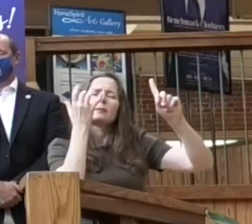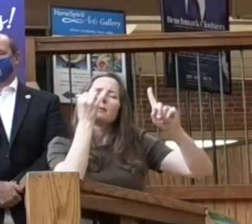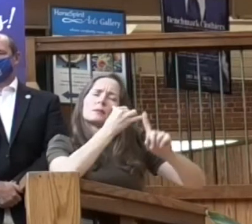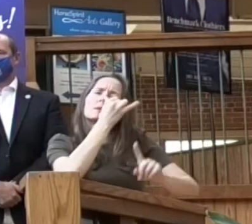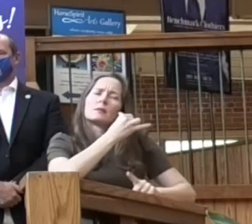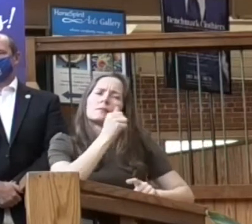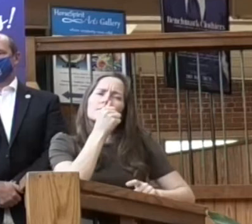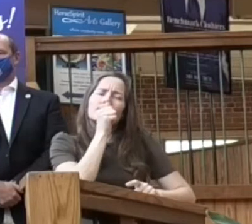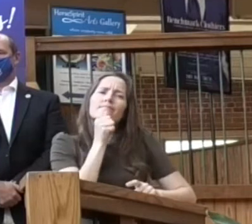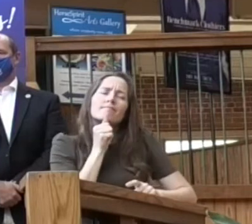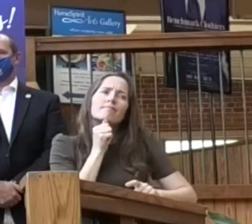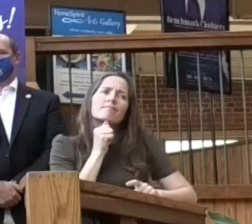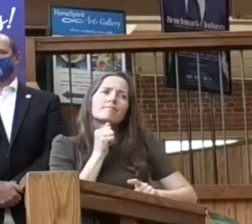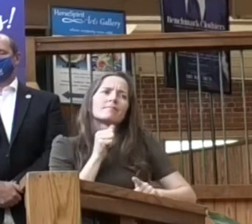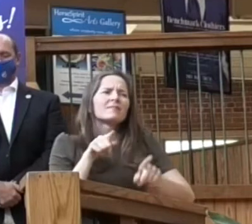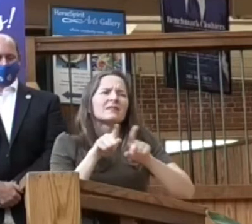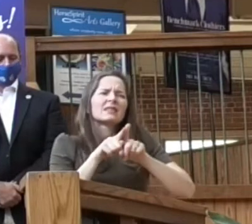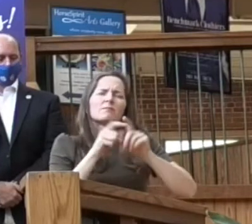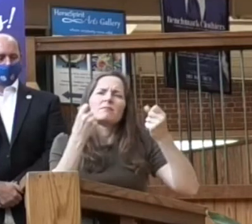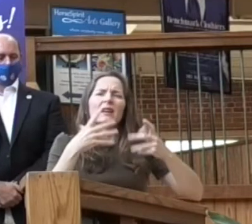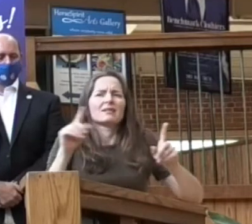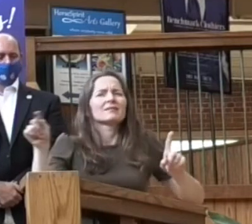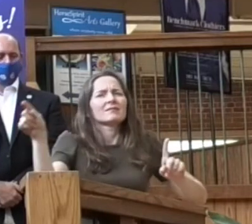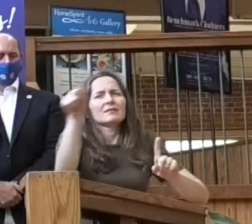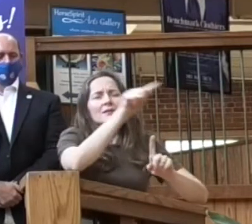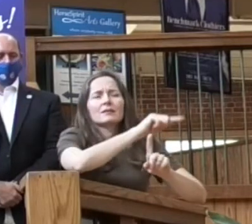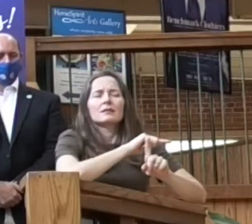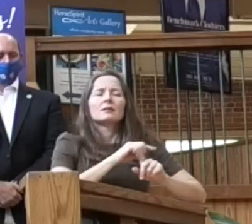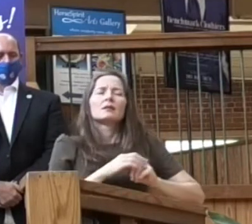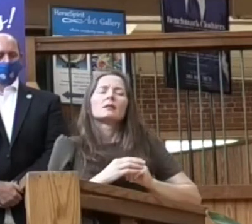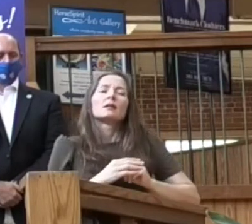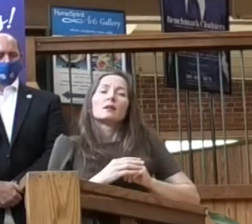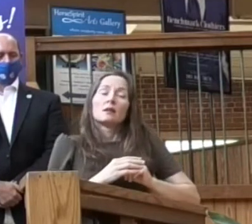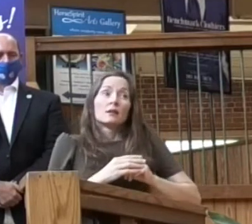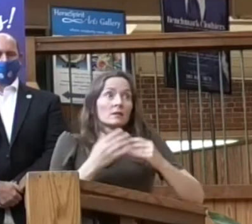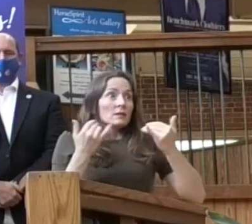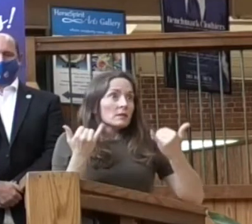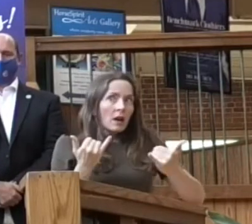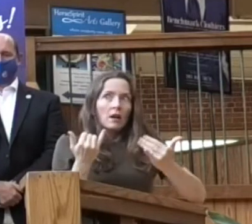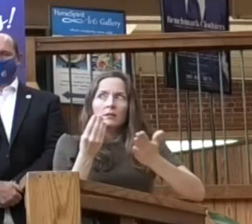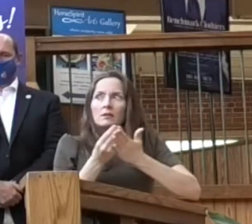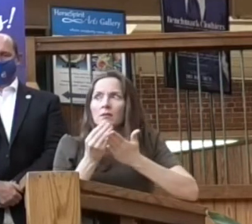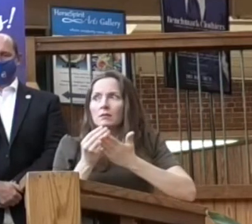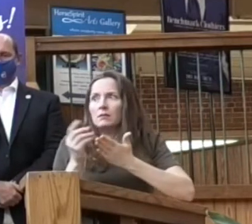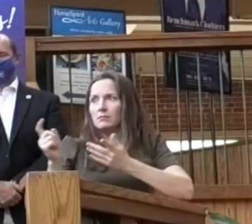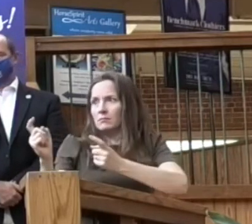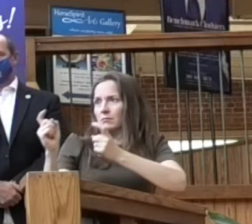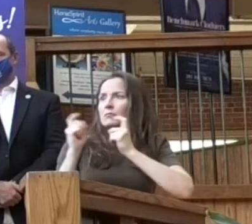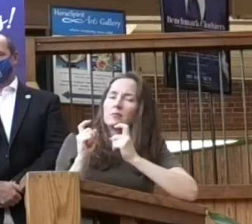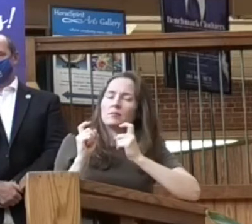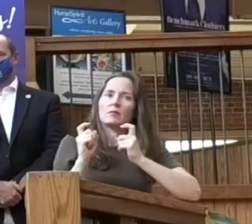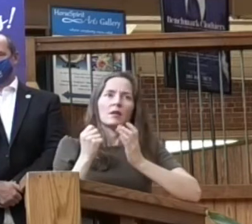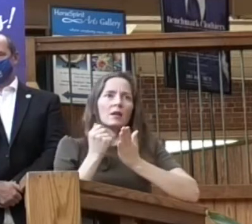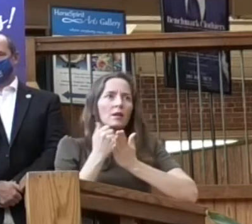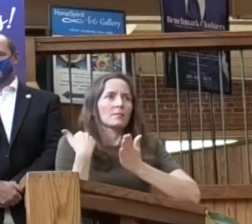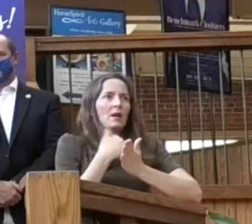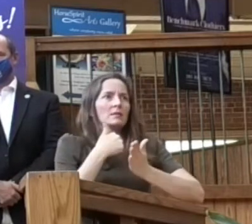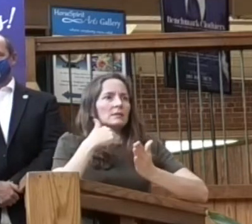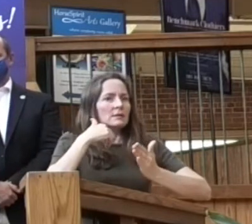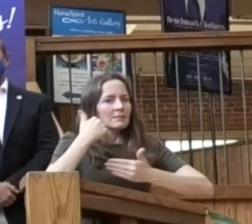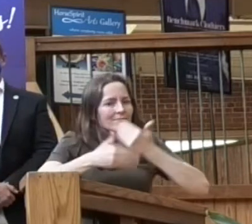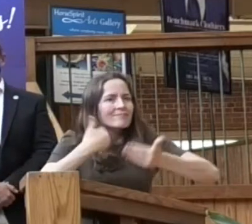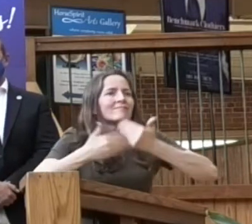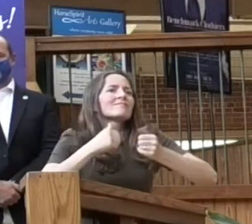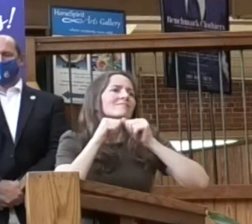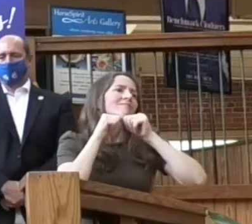with this as all of you have. And things like this really buoy us back up. And I also would like to thank the mill